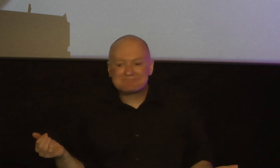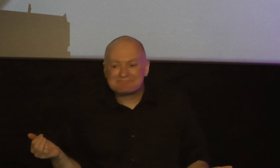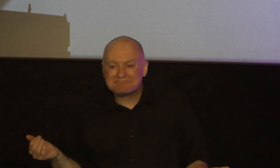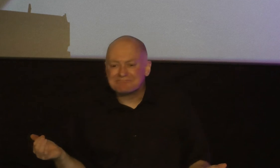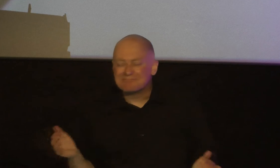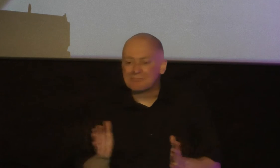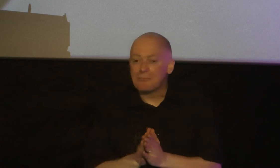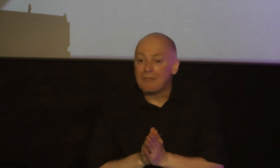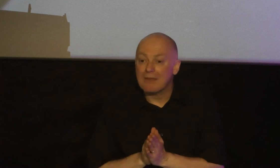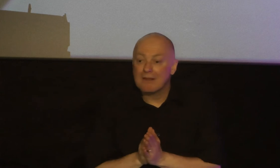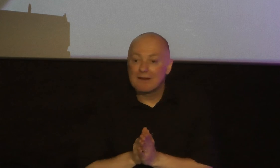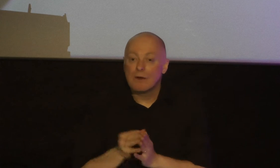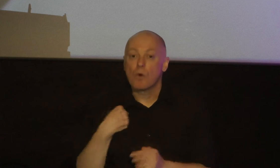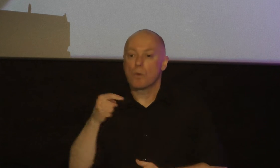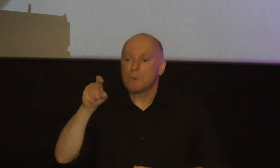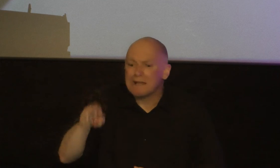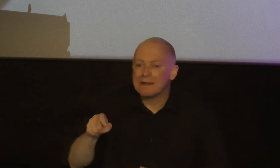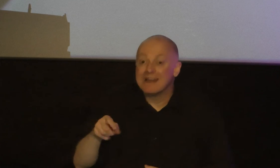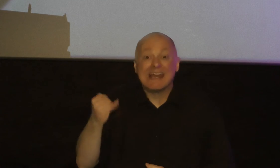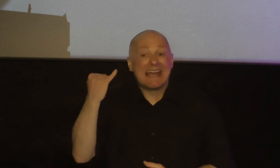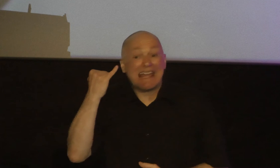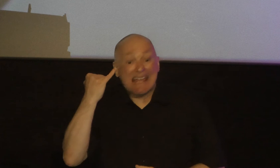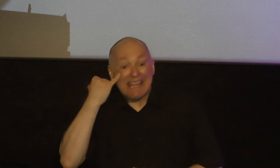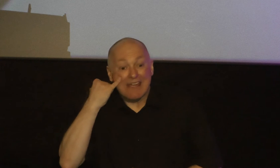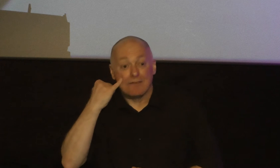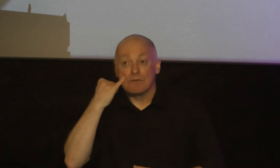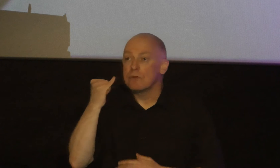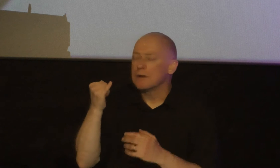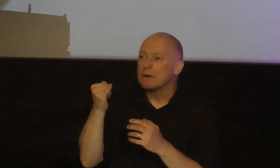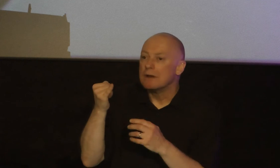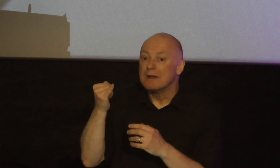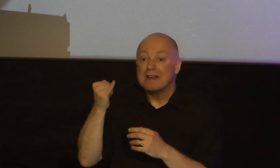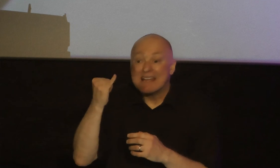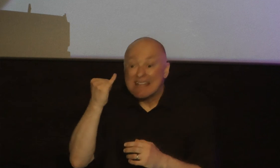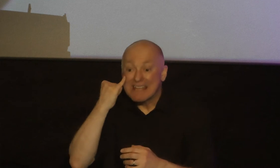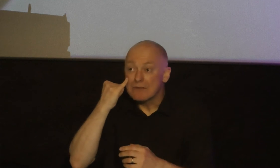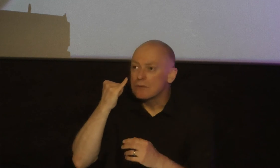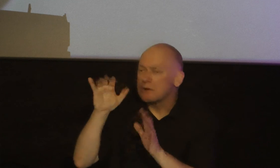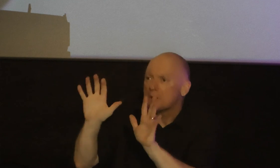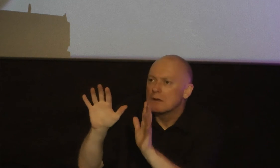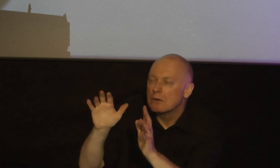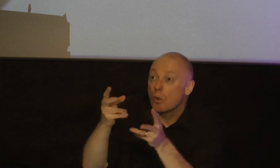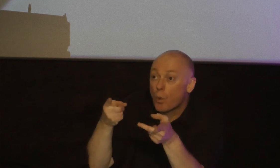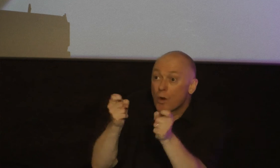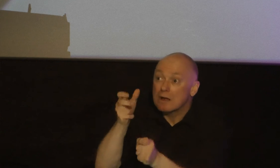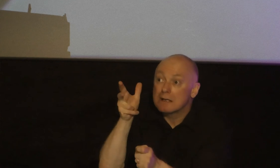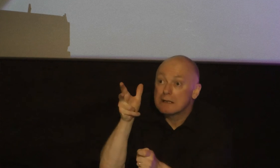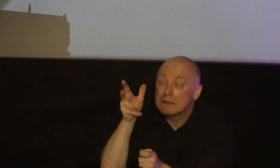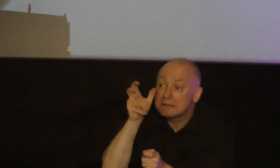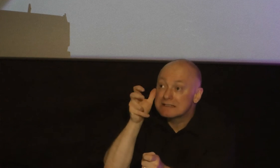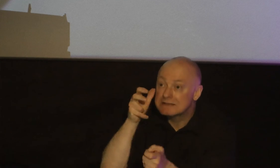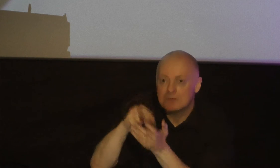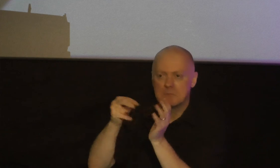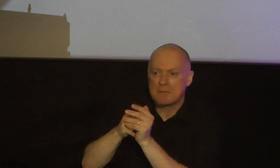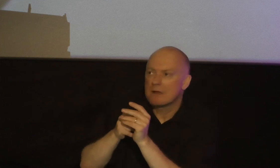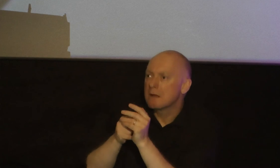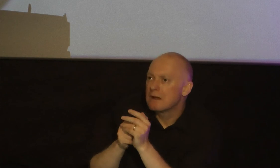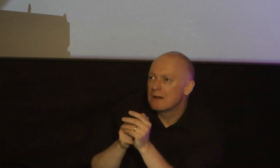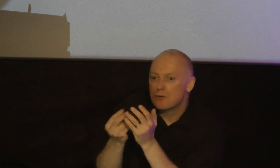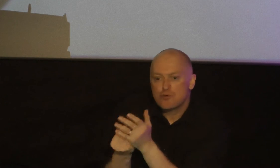to be quick to listen is to be quick to listen and to learn excuse me to grow and to avoid ignorance so really practically